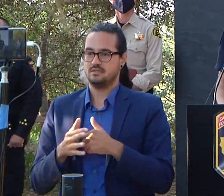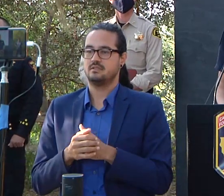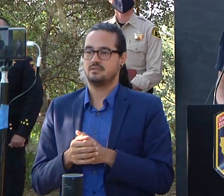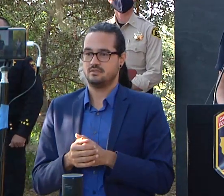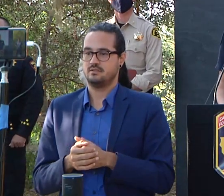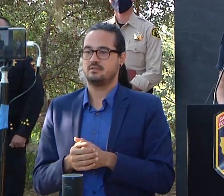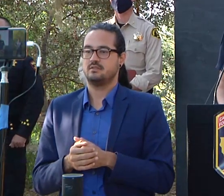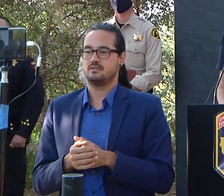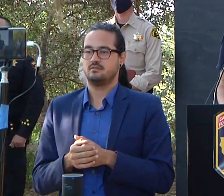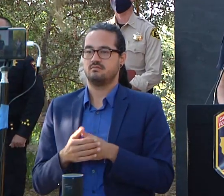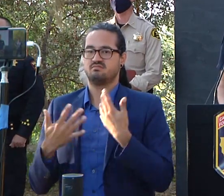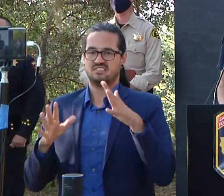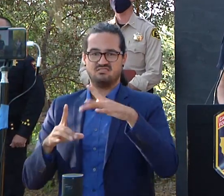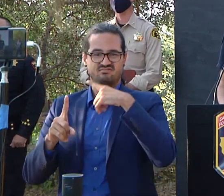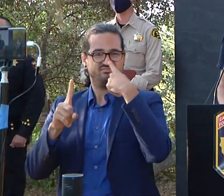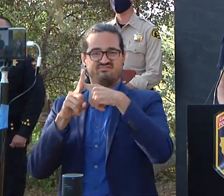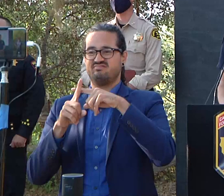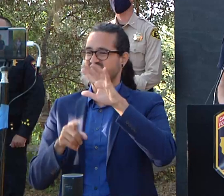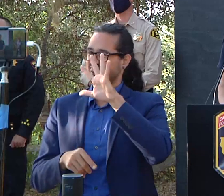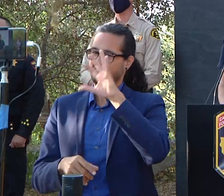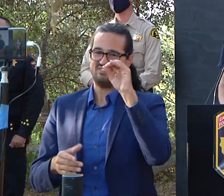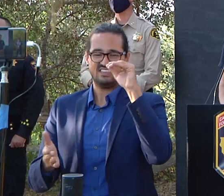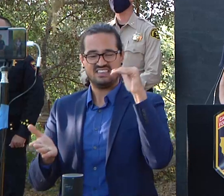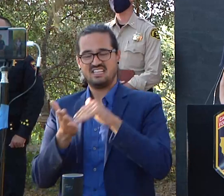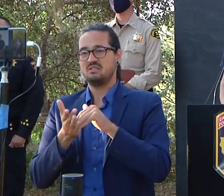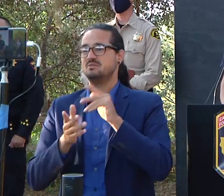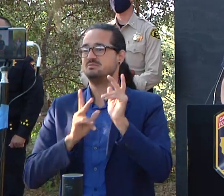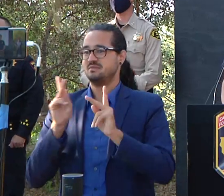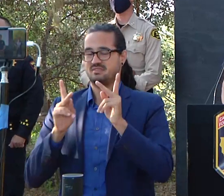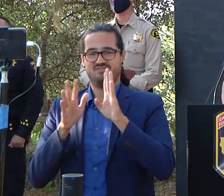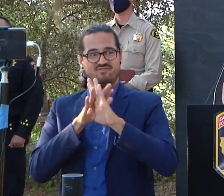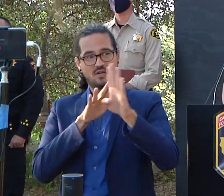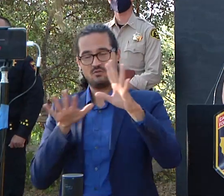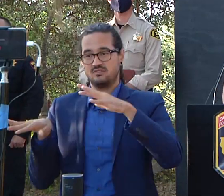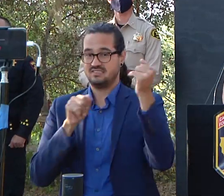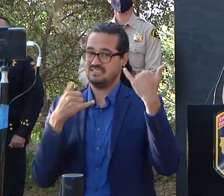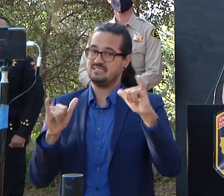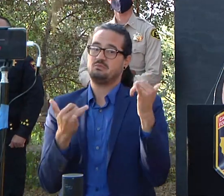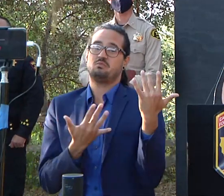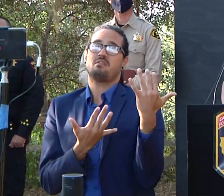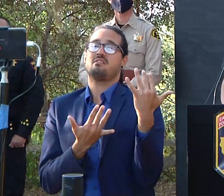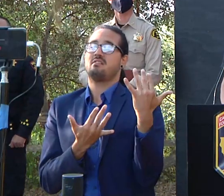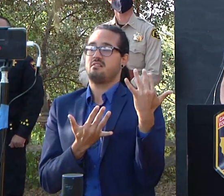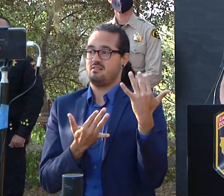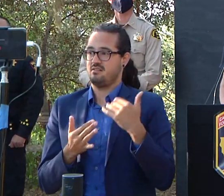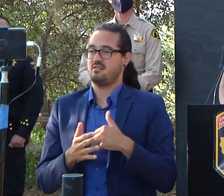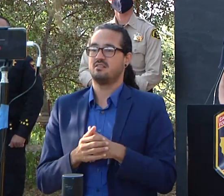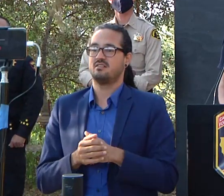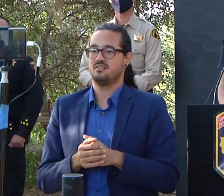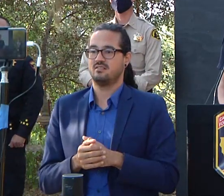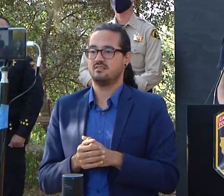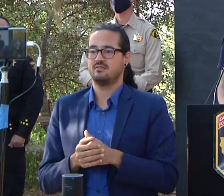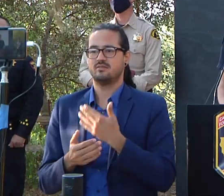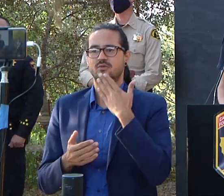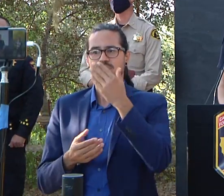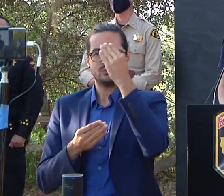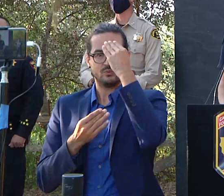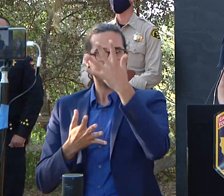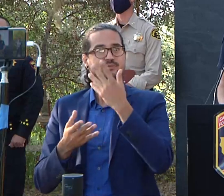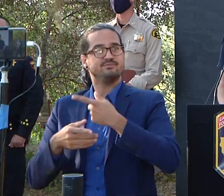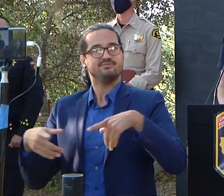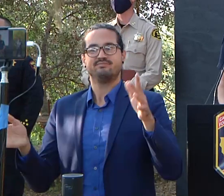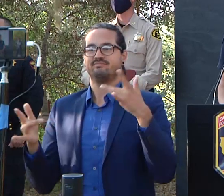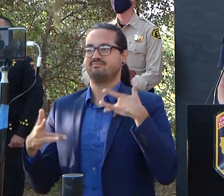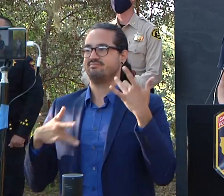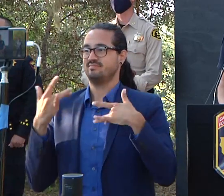evacuated throughout the area we have good news and we broke the 2000 mark for fire personnel assigned to the incident we have 2019